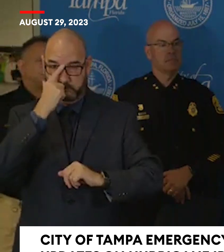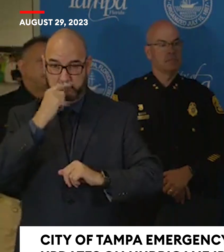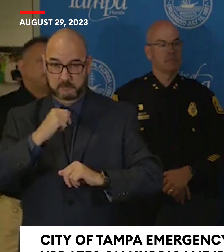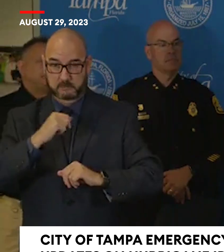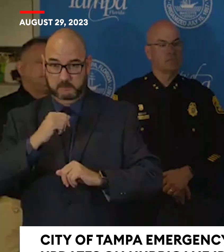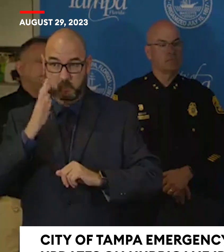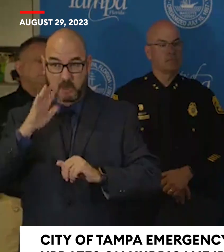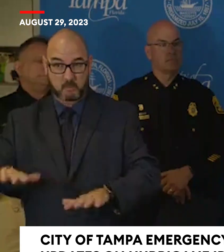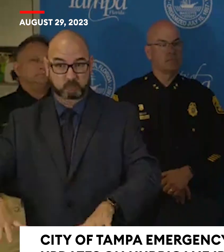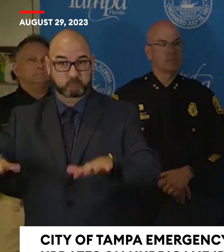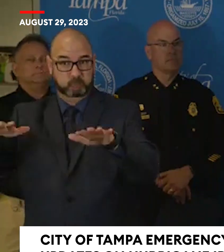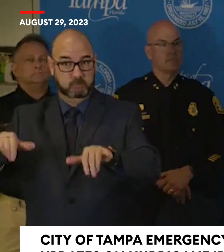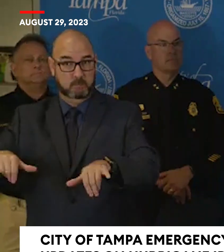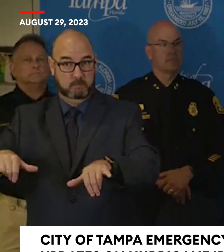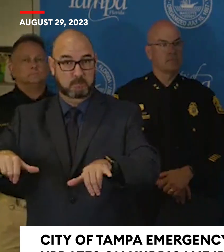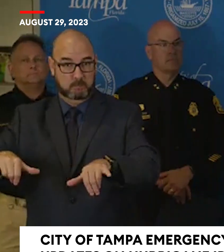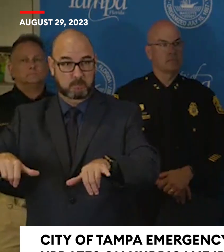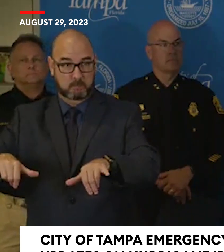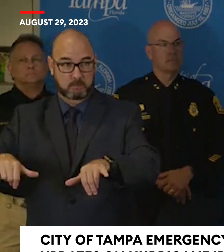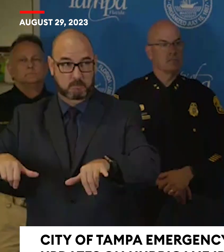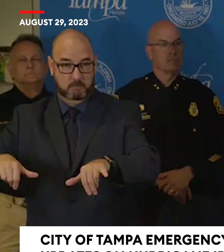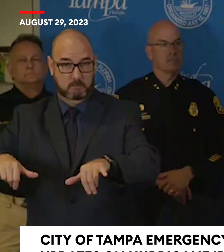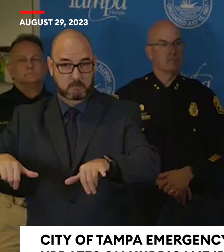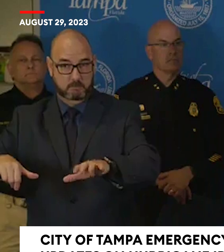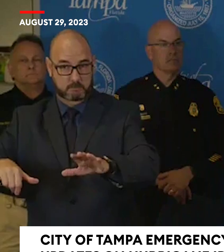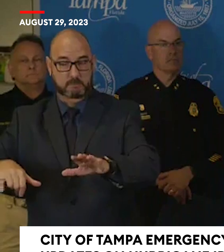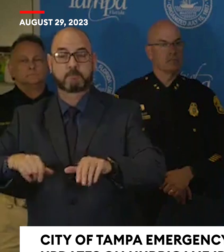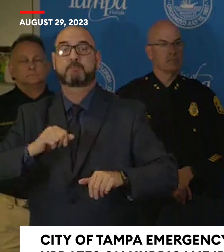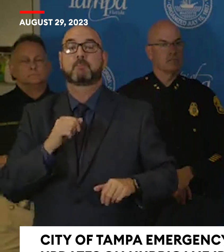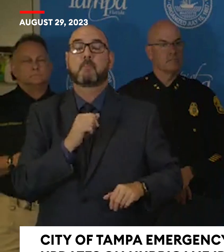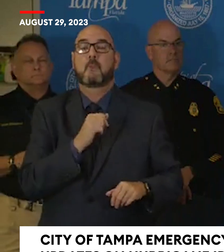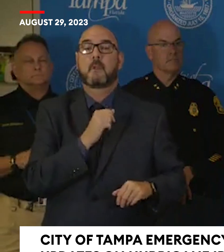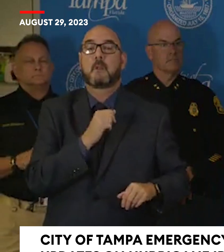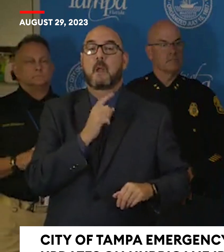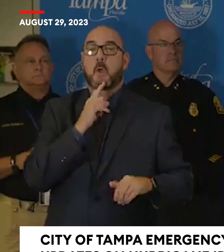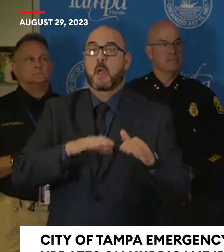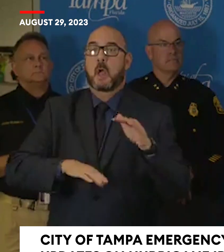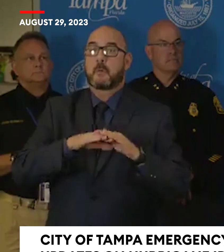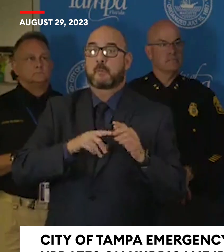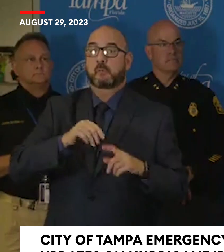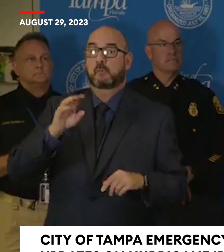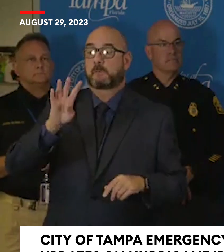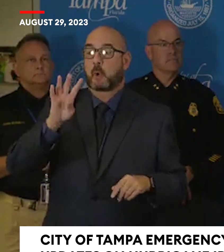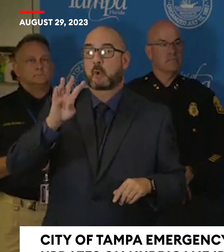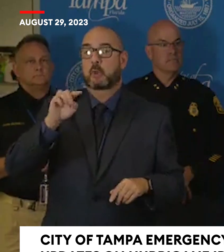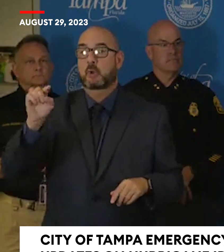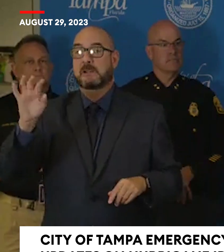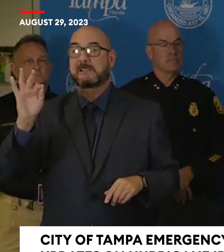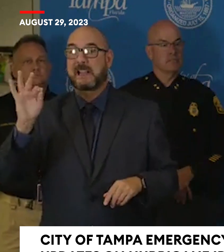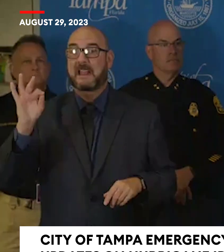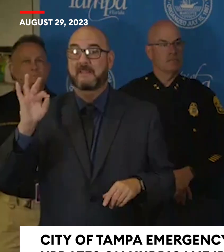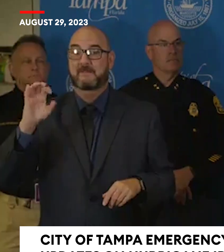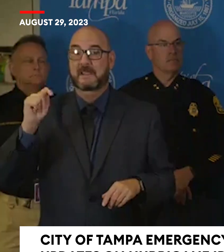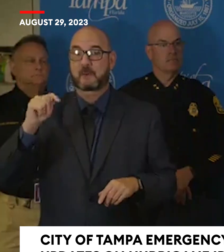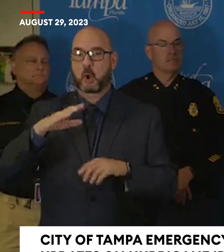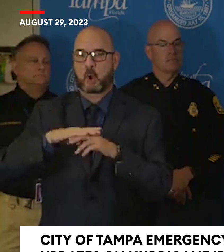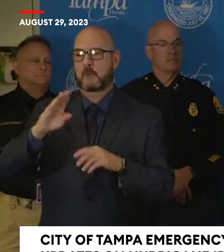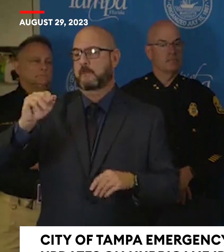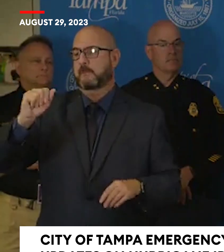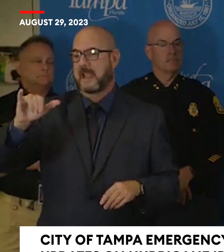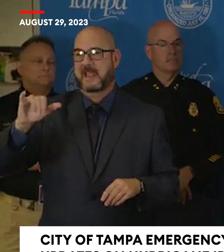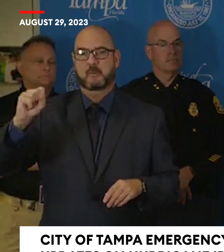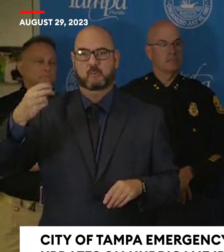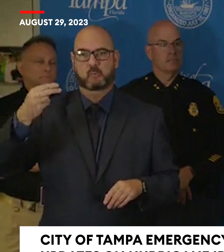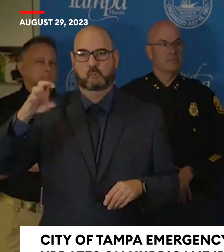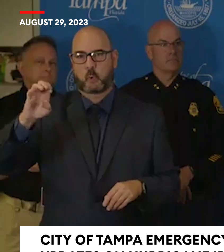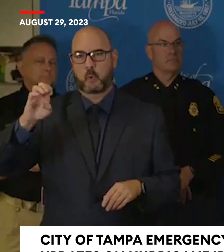there could be as much as four feet of water on Bayshore Boulevard for in excess of hours.